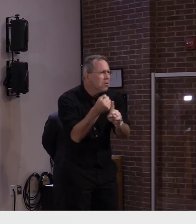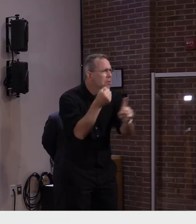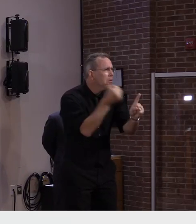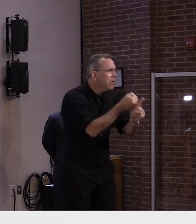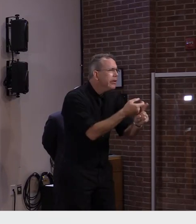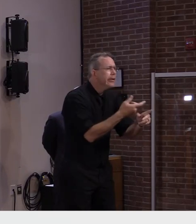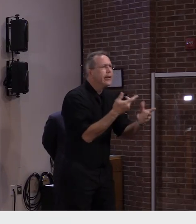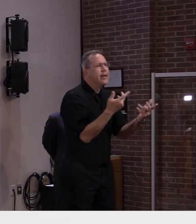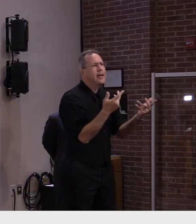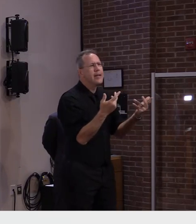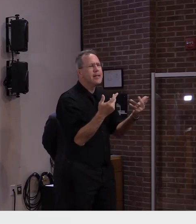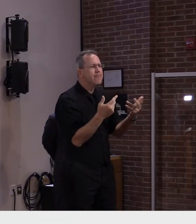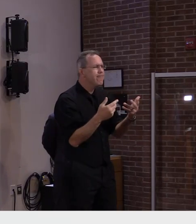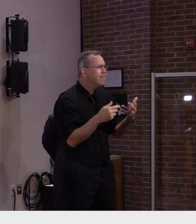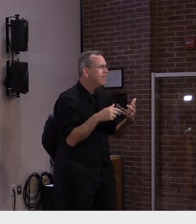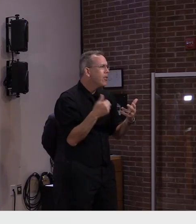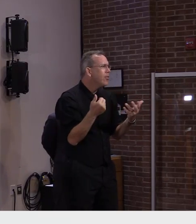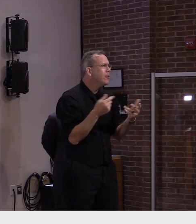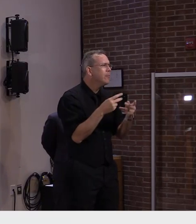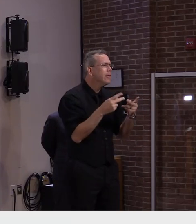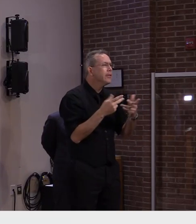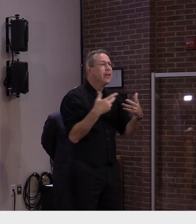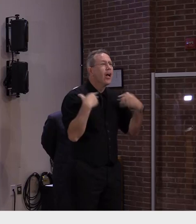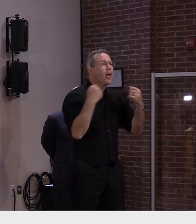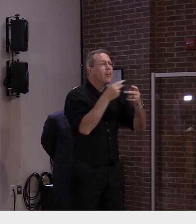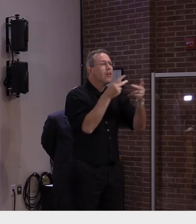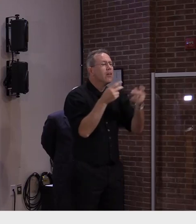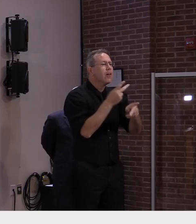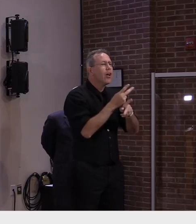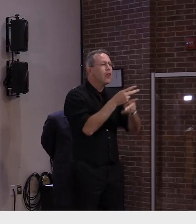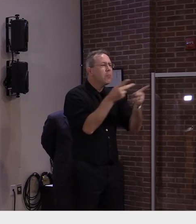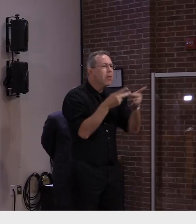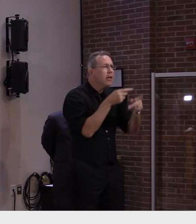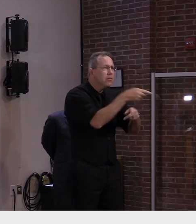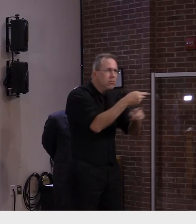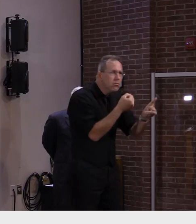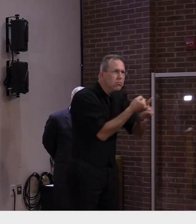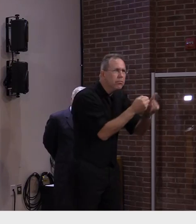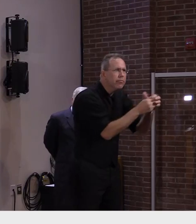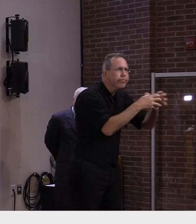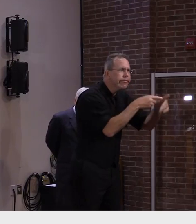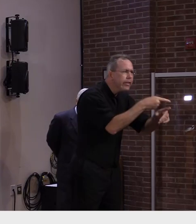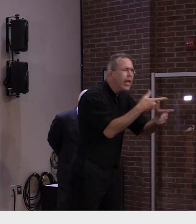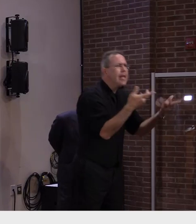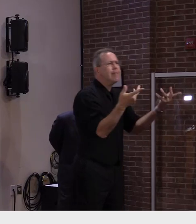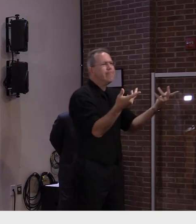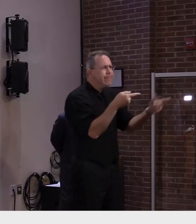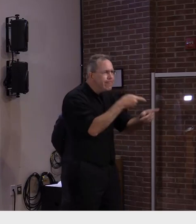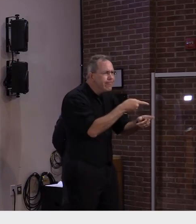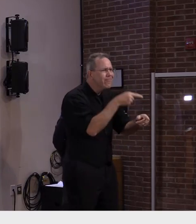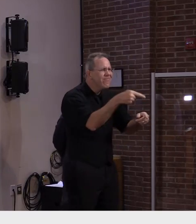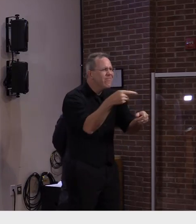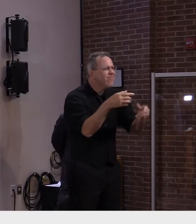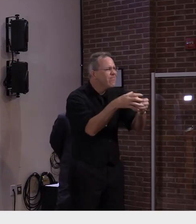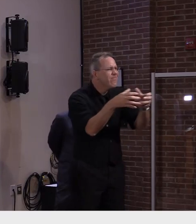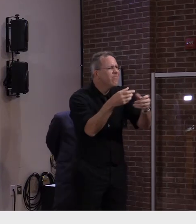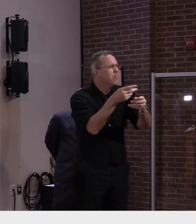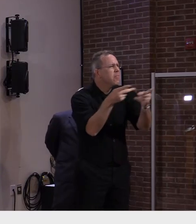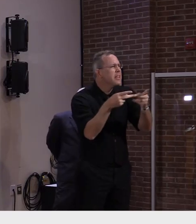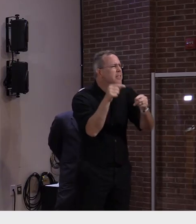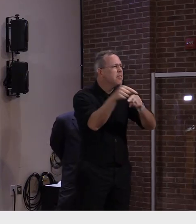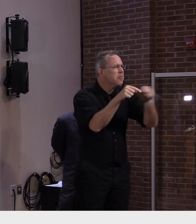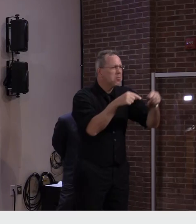and childcare facilities, all the same spectrum as we would have seen at any other point in the pandemic.